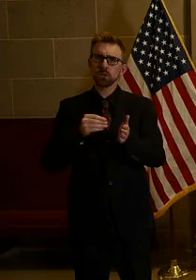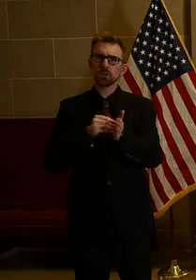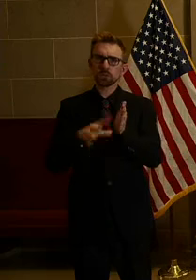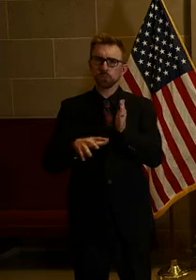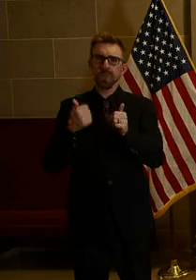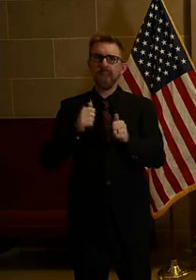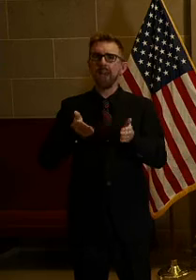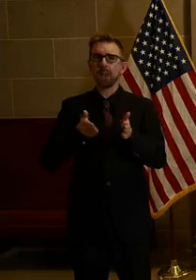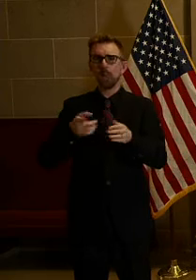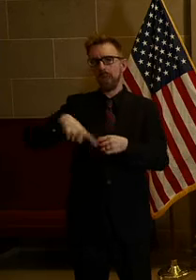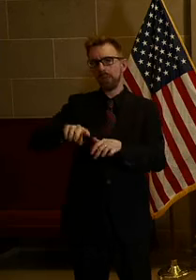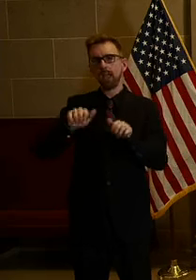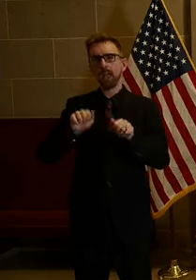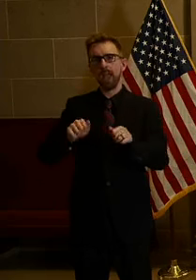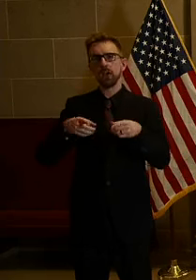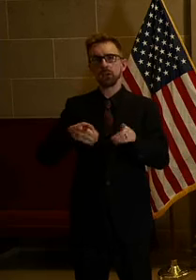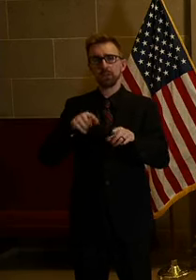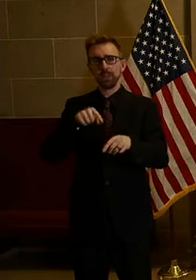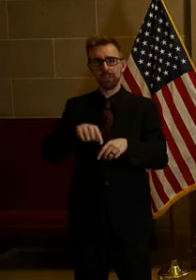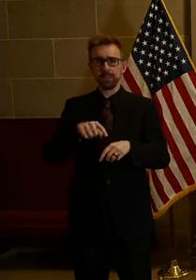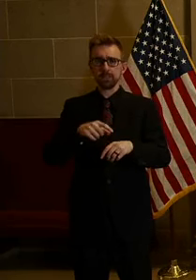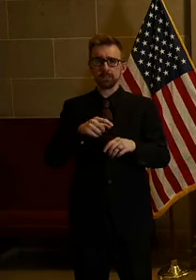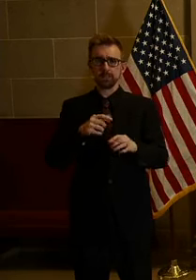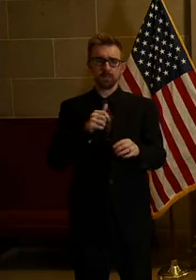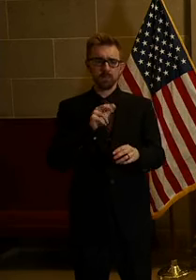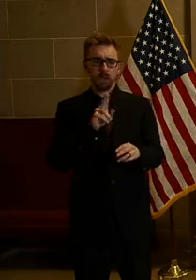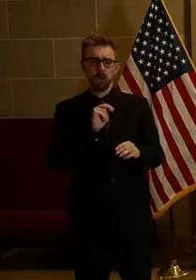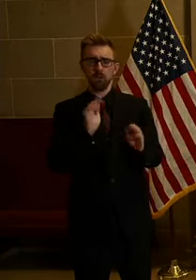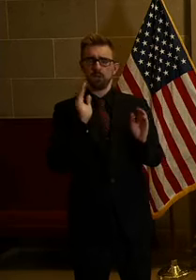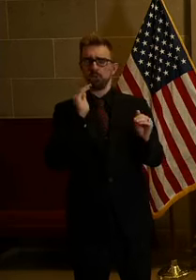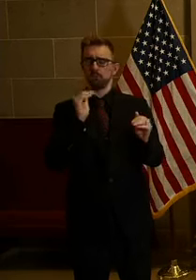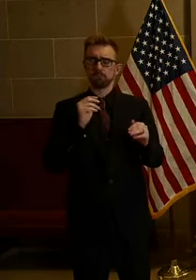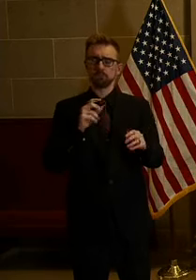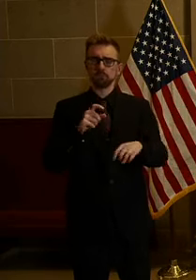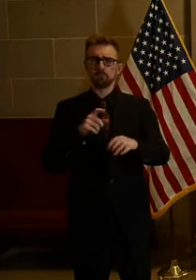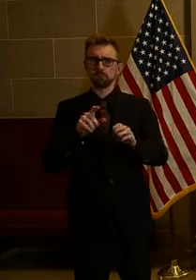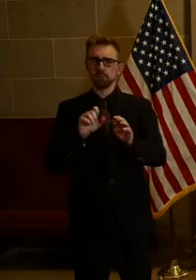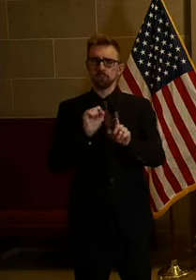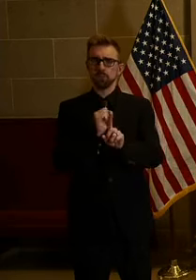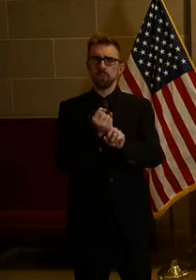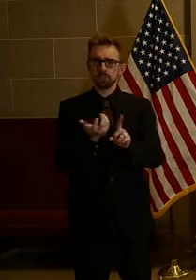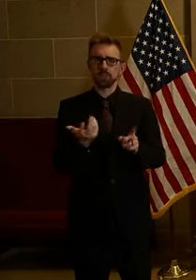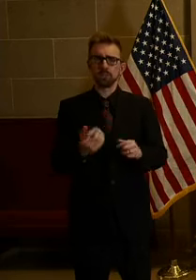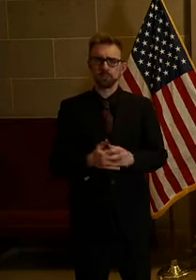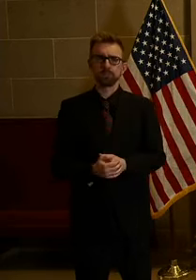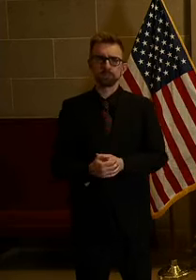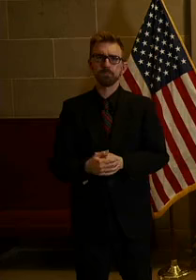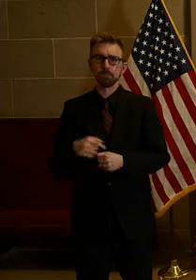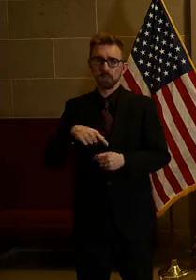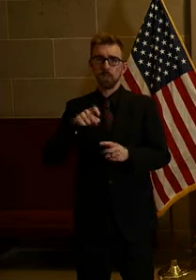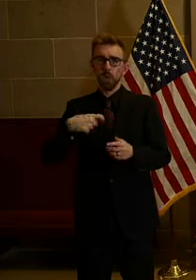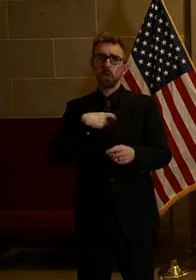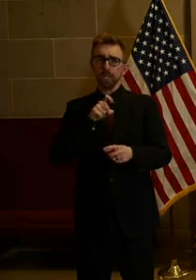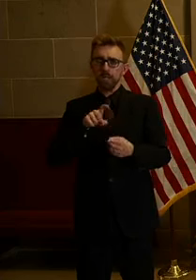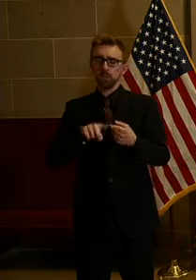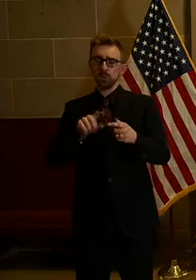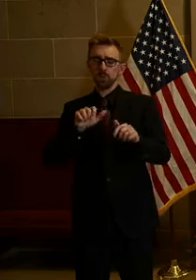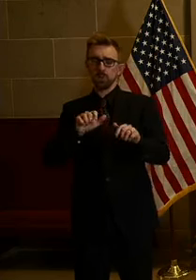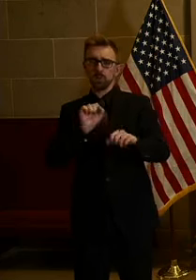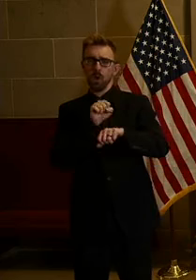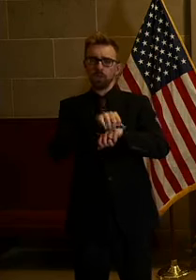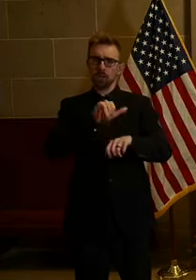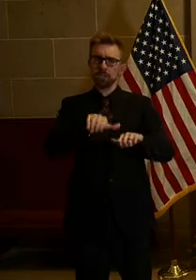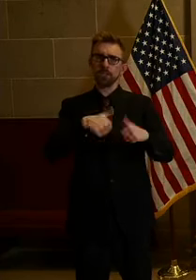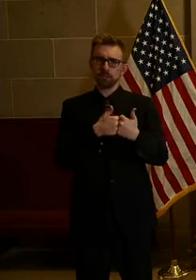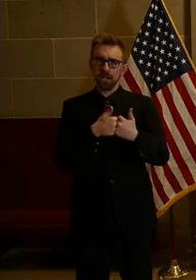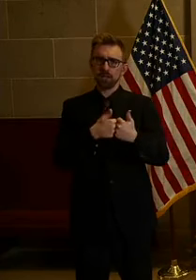any way they can during these unprecedented times. This is what it's going to take to overcome this challenge. Everyone